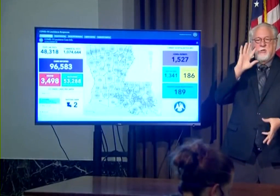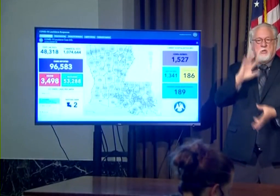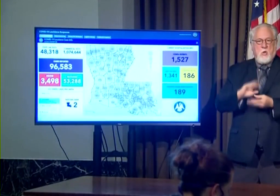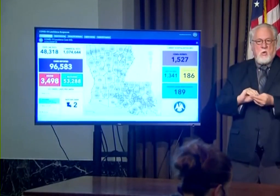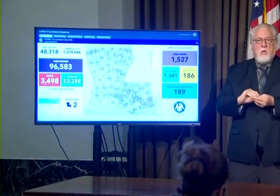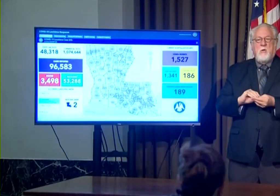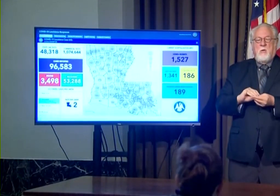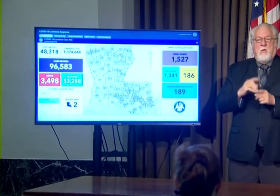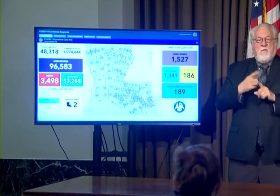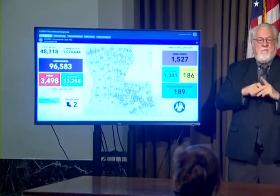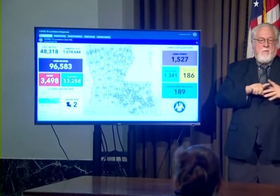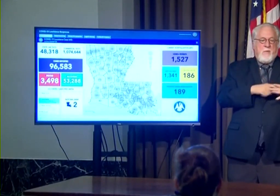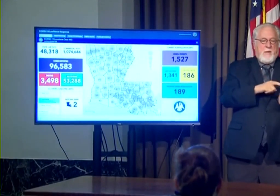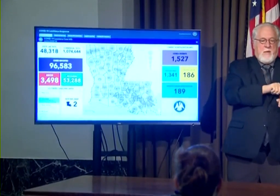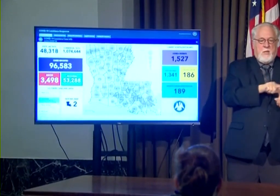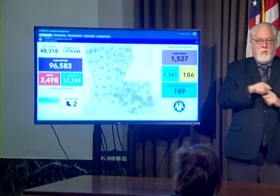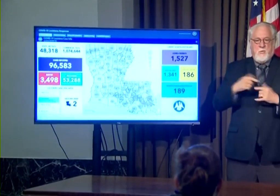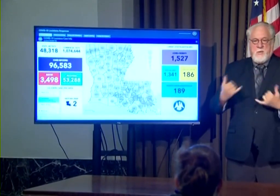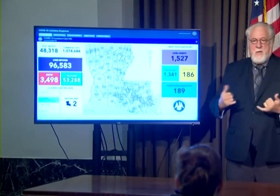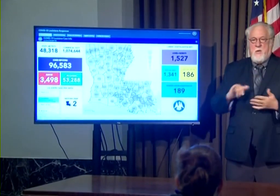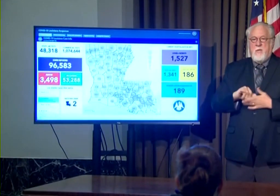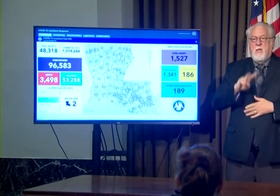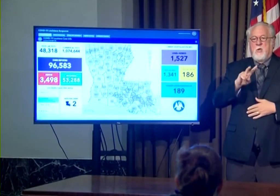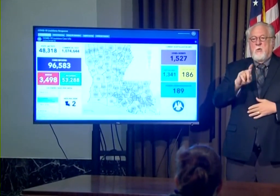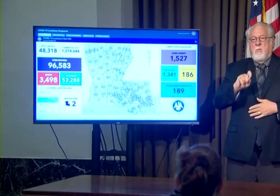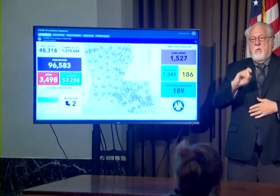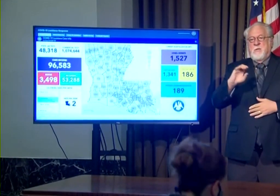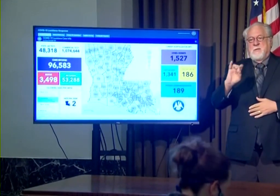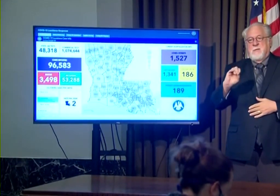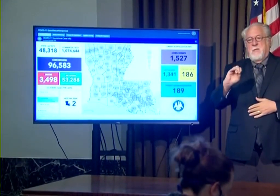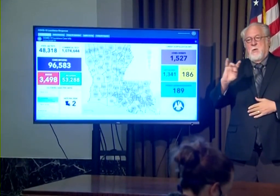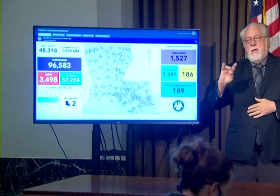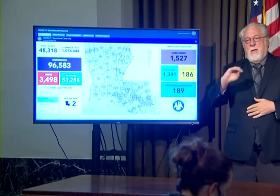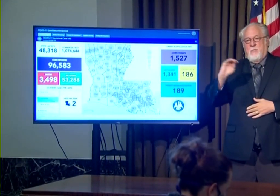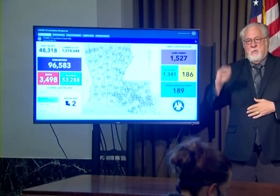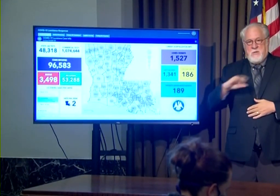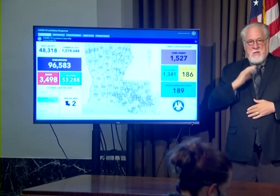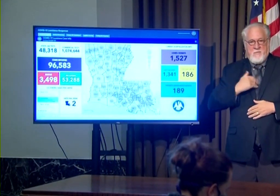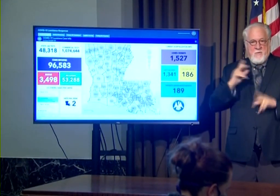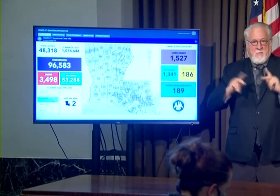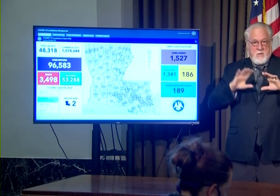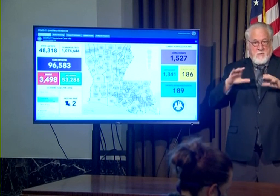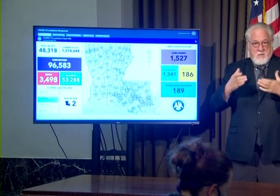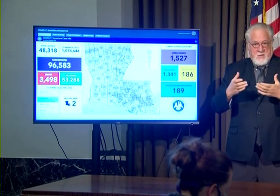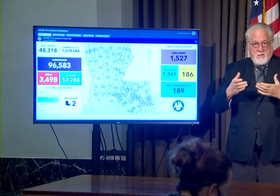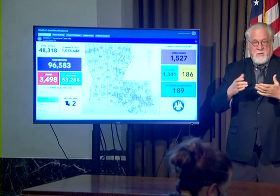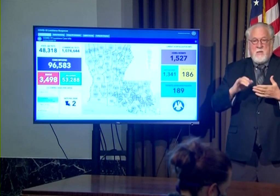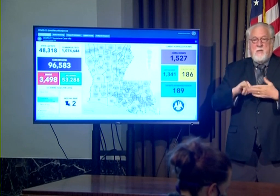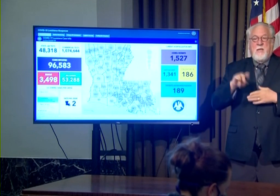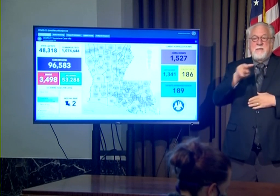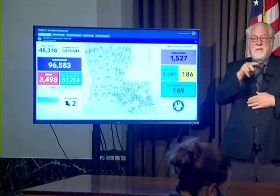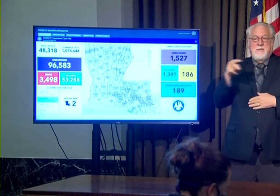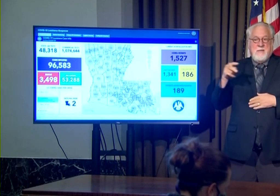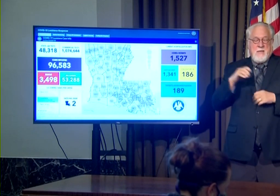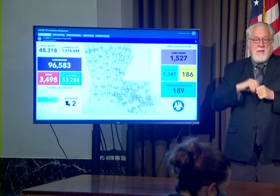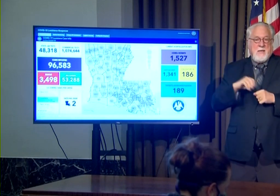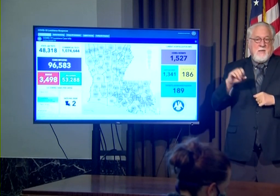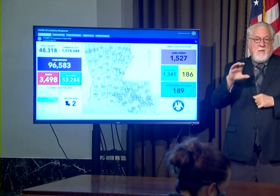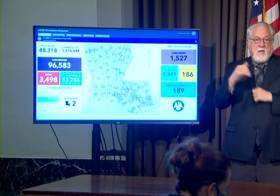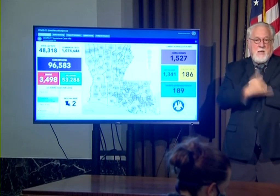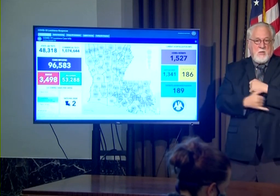since the beginning that is two point zero eight percent of our population that is number two in the country per capita